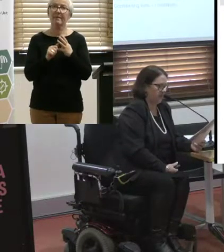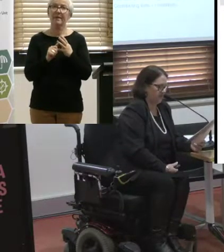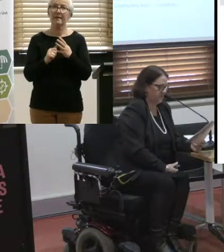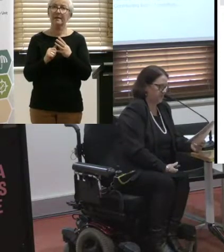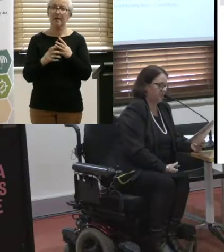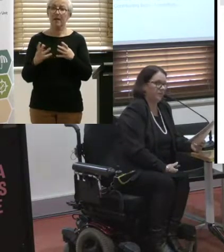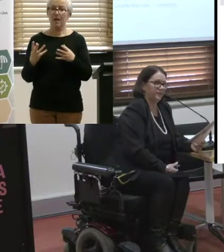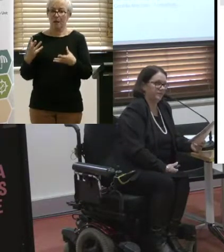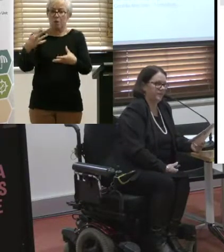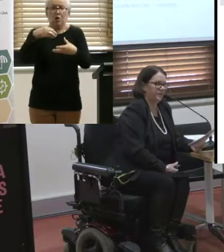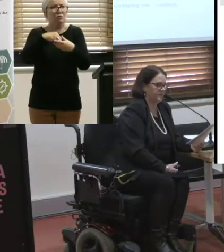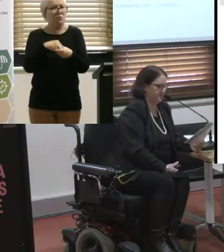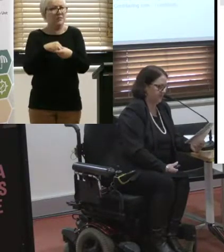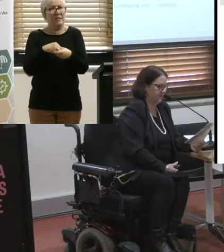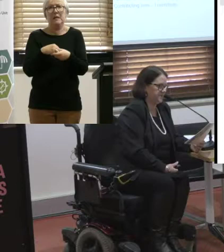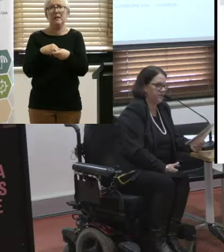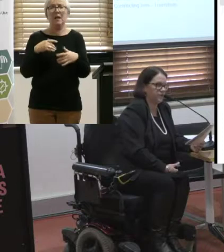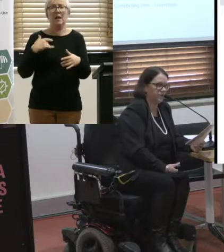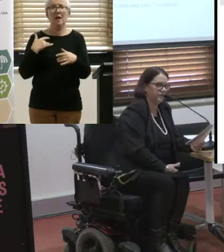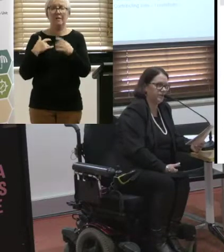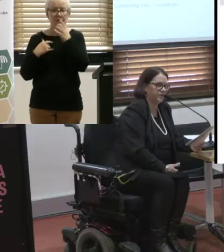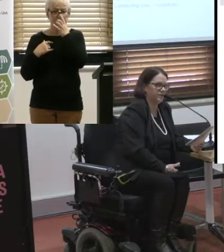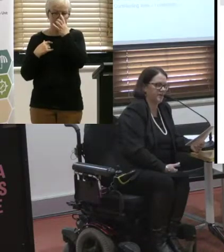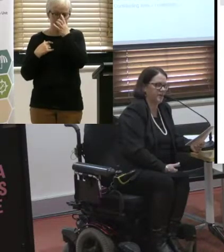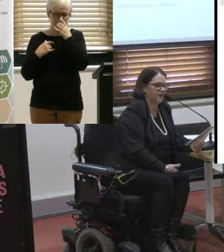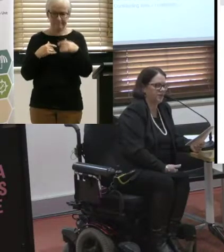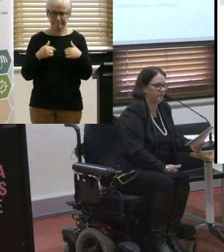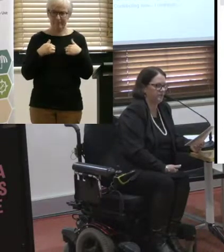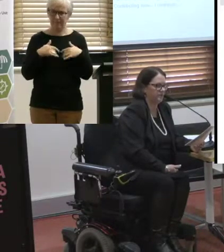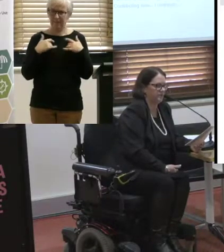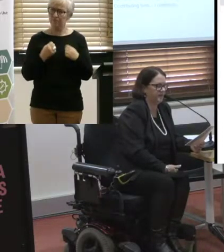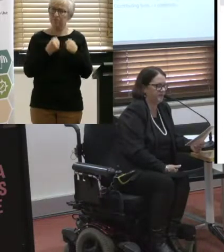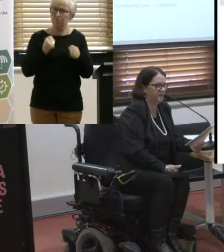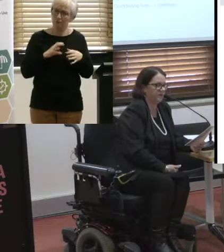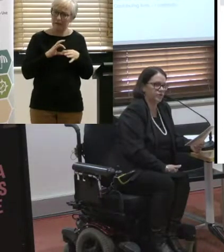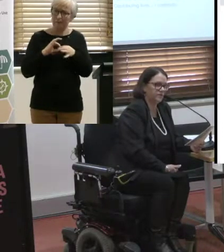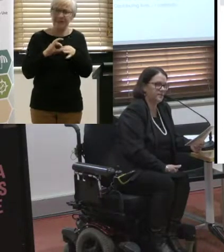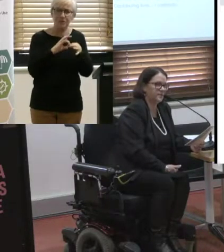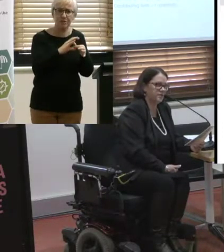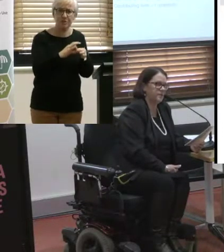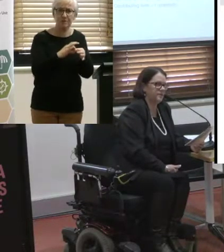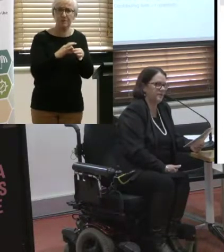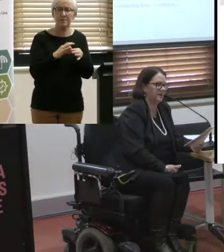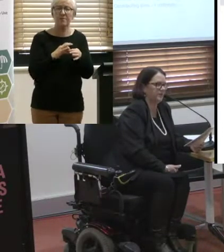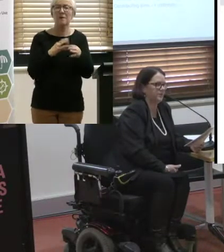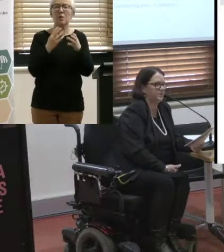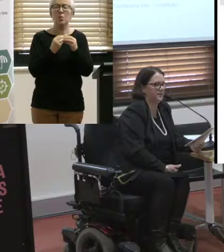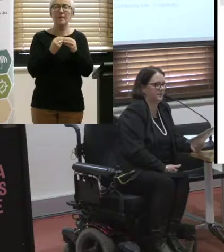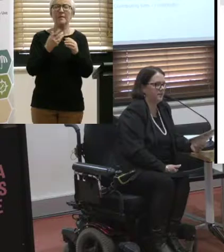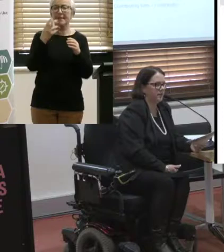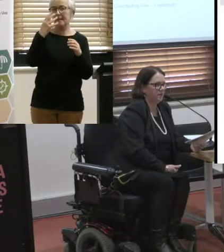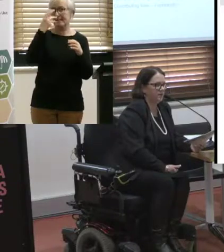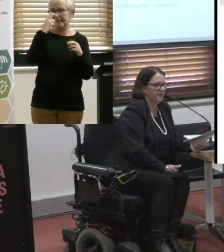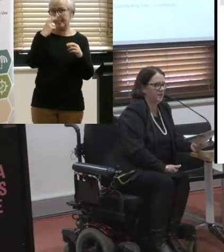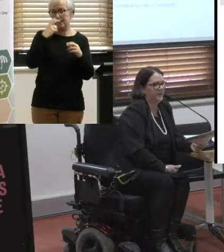And I just put a dot point five there as I've developed a strong connection and partnership with the Senior Victorians Commissioner, partly due to